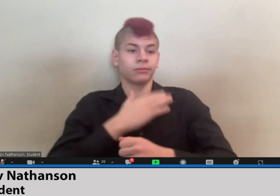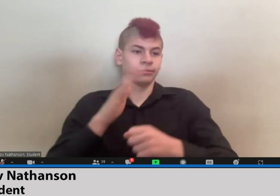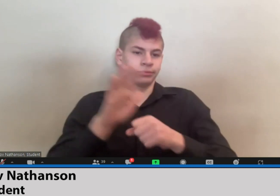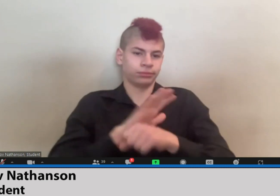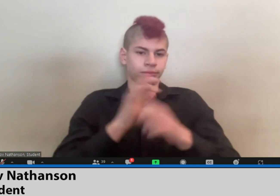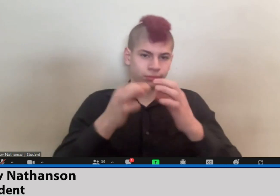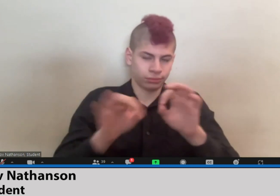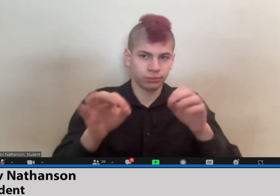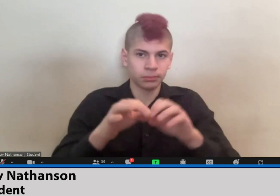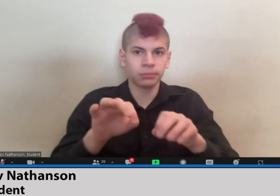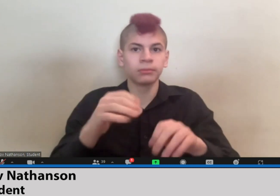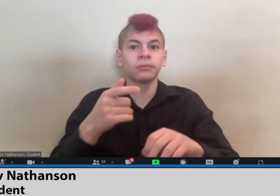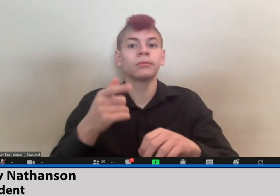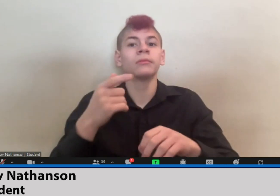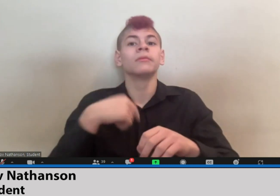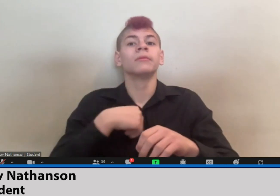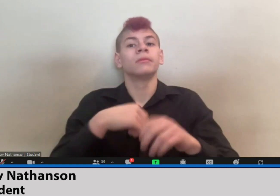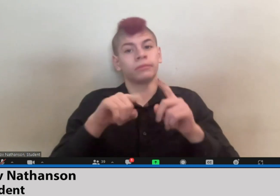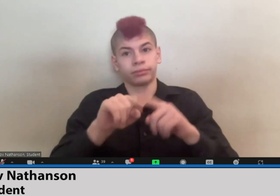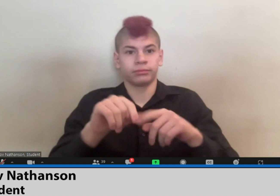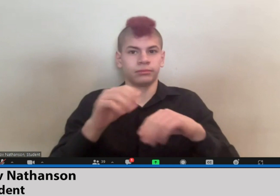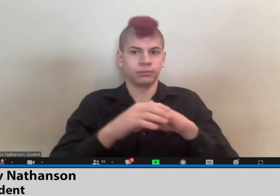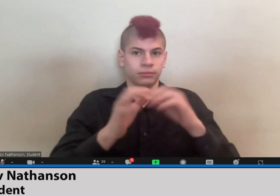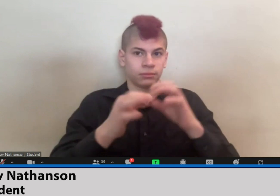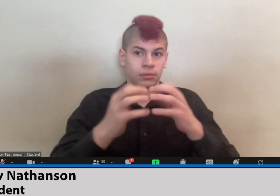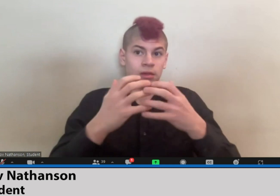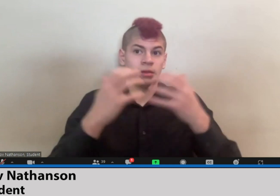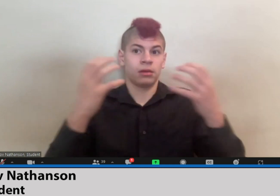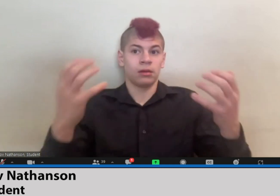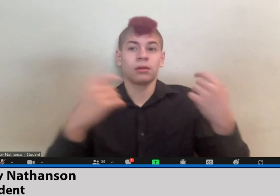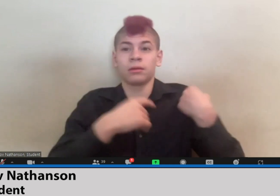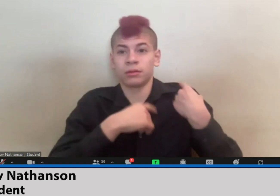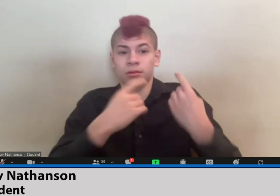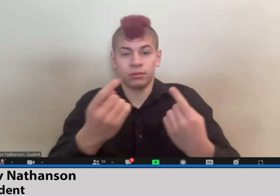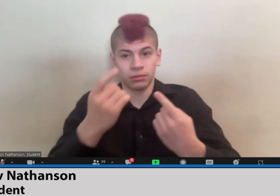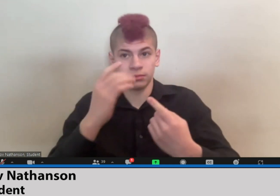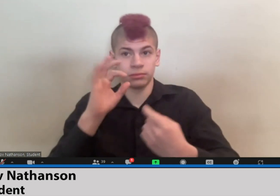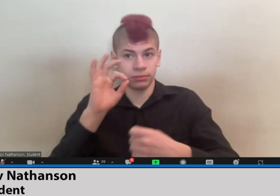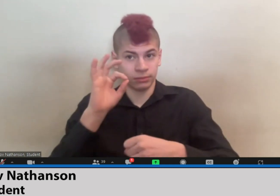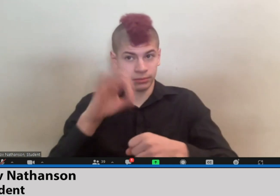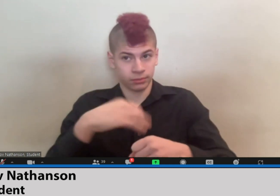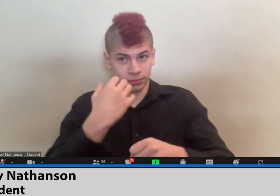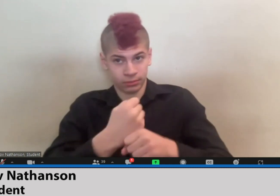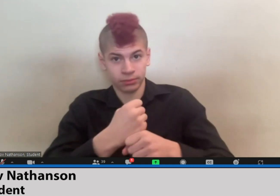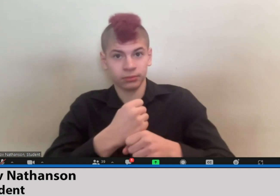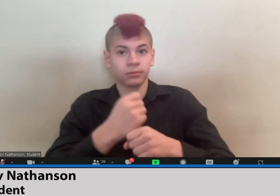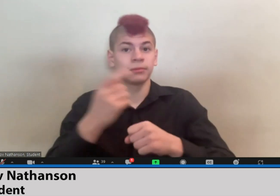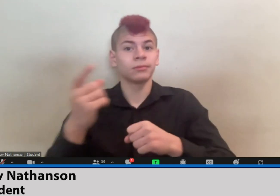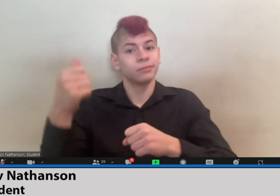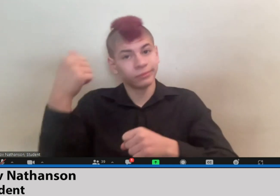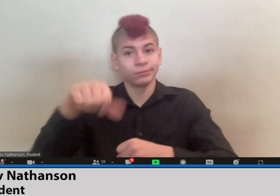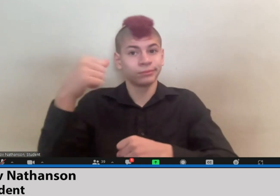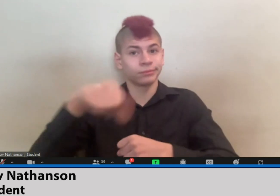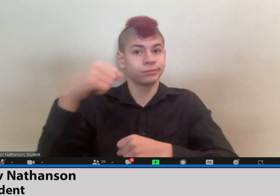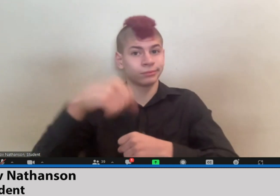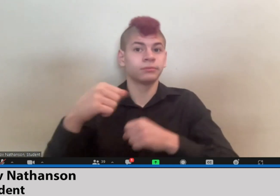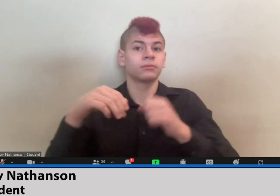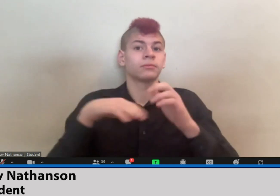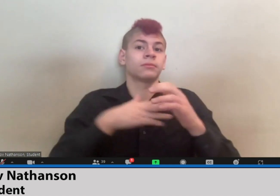profoundly deaf and I use American Sign Language, which is my native language. I rely on interpreters a lot and I've gone through the